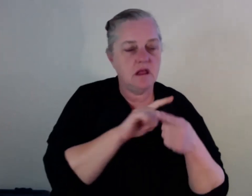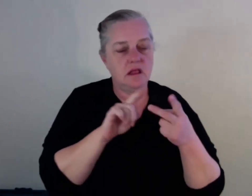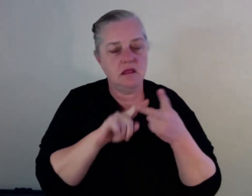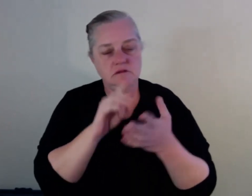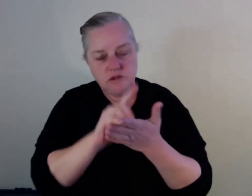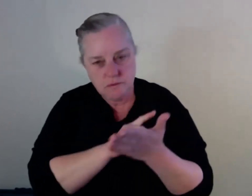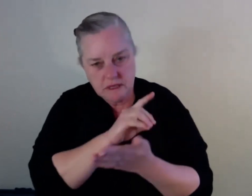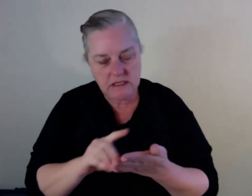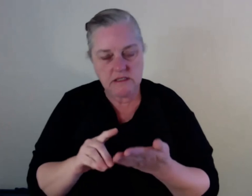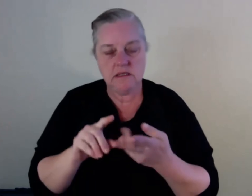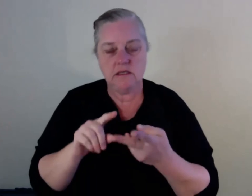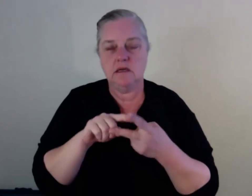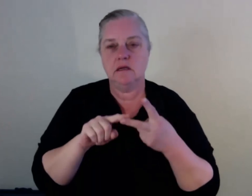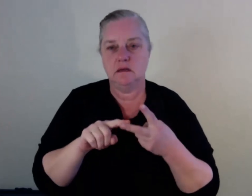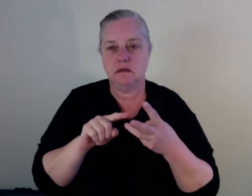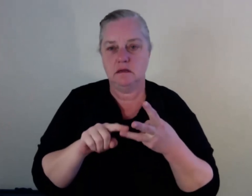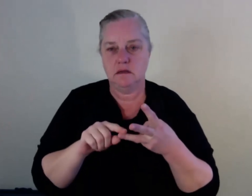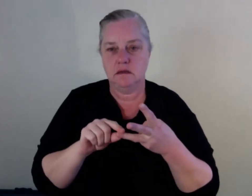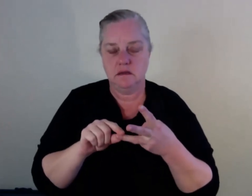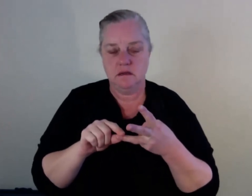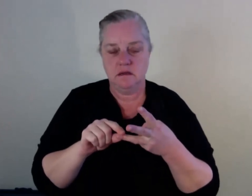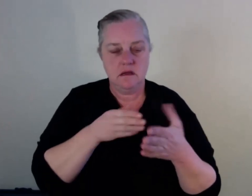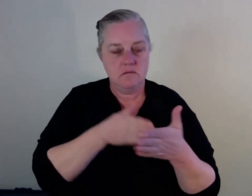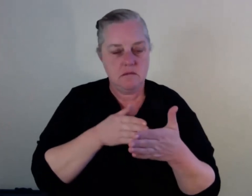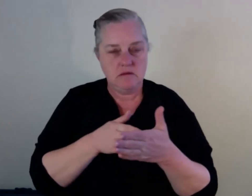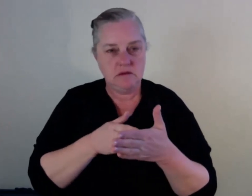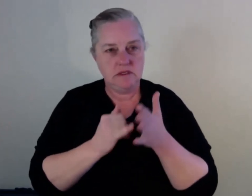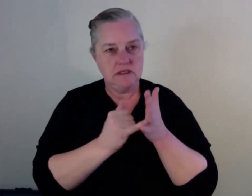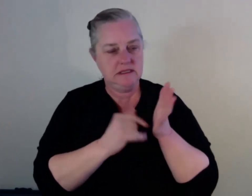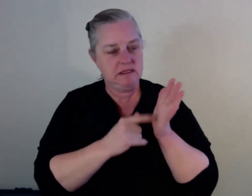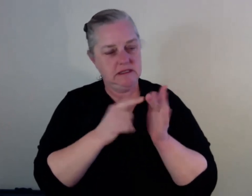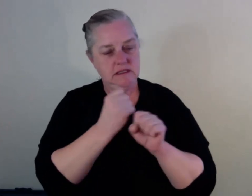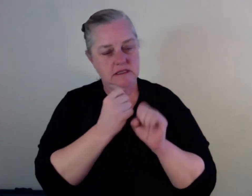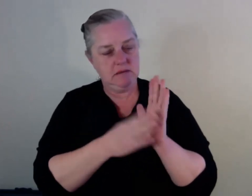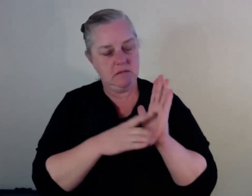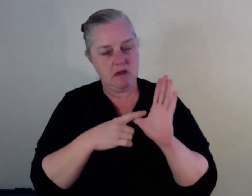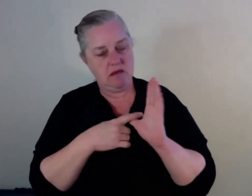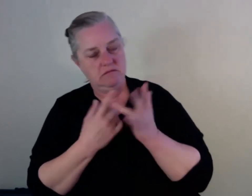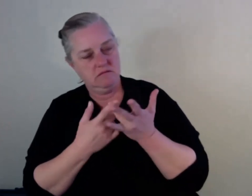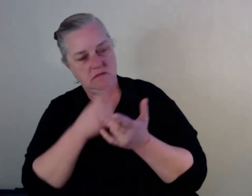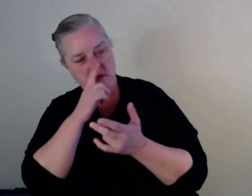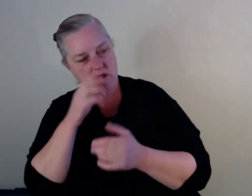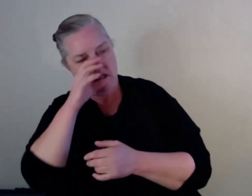and, and barriers associated with stigma amongst a lot of other things that we've just talked about. So the next question